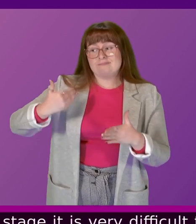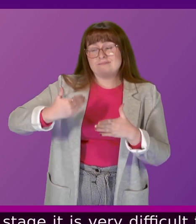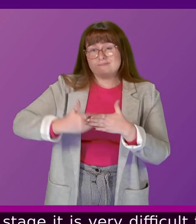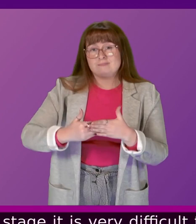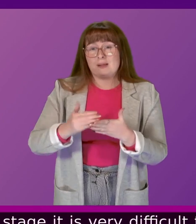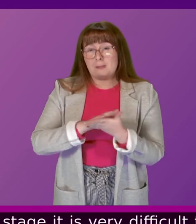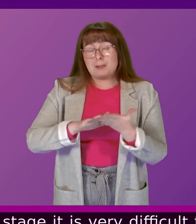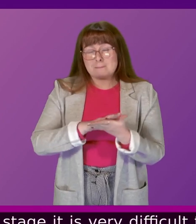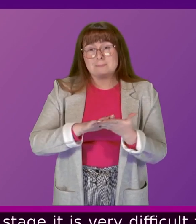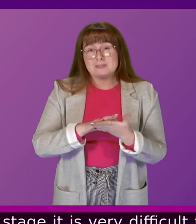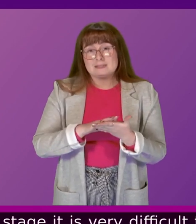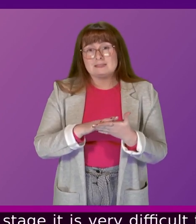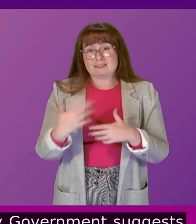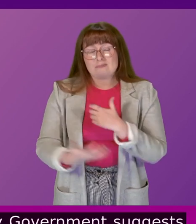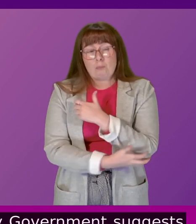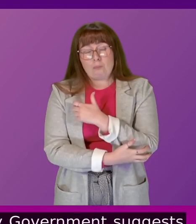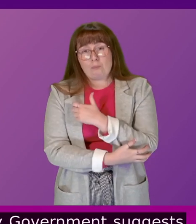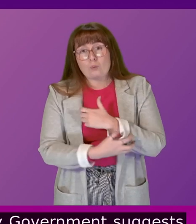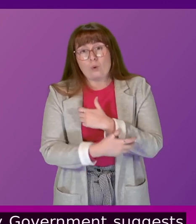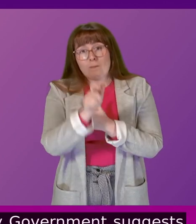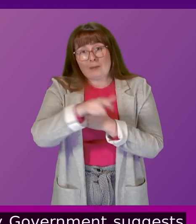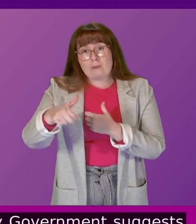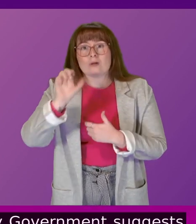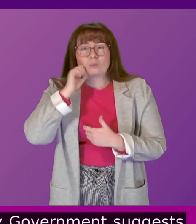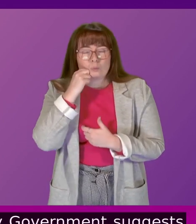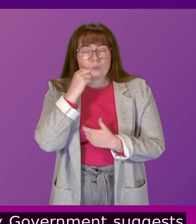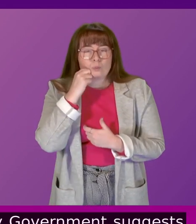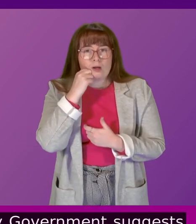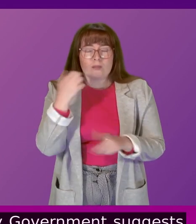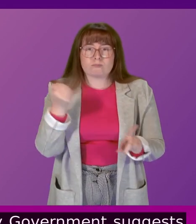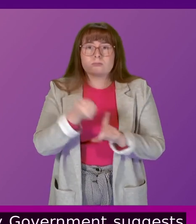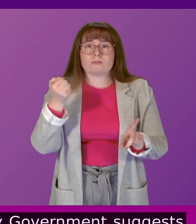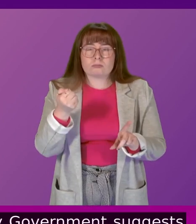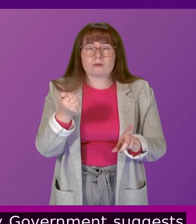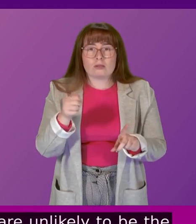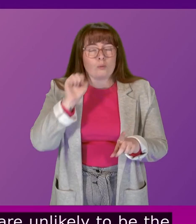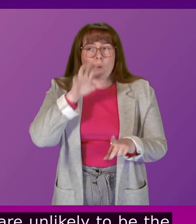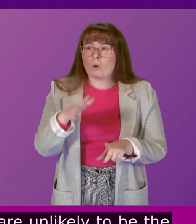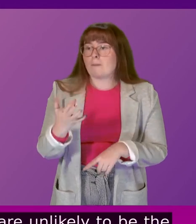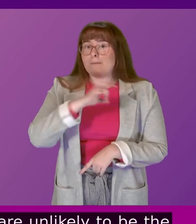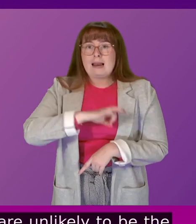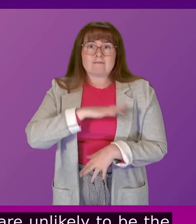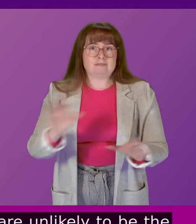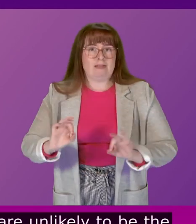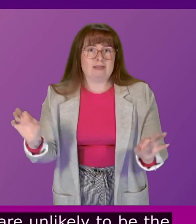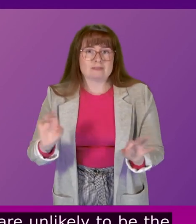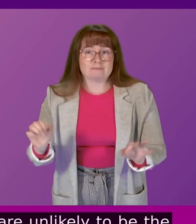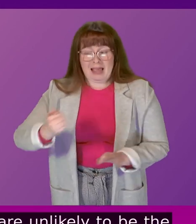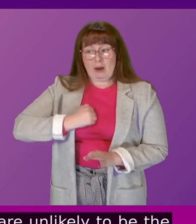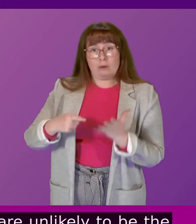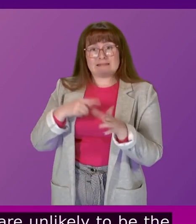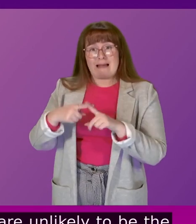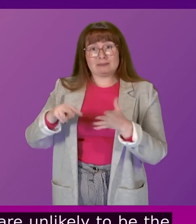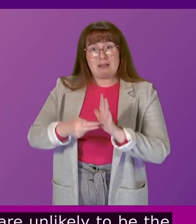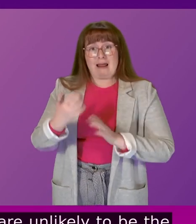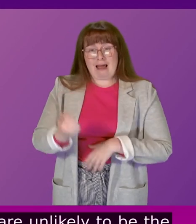in our society are unlikely to be the ones who benefit most from any of their policies. We'll set out our tax plans in the